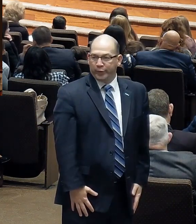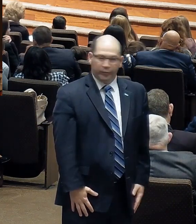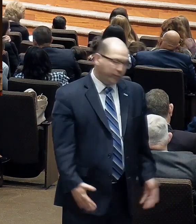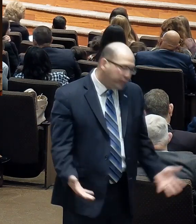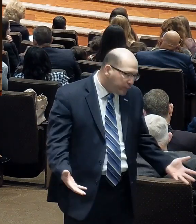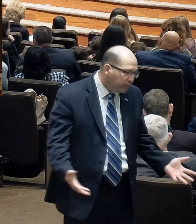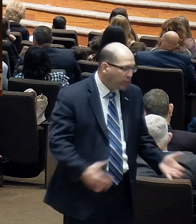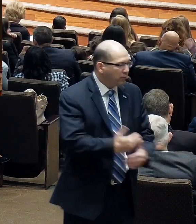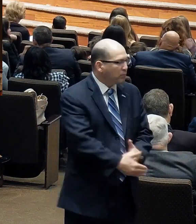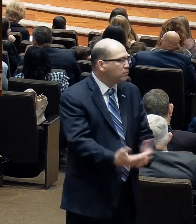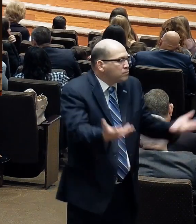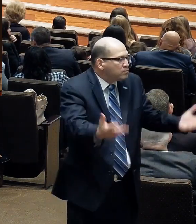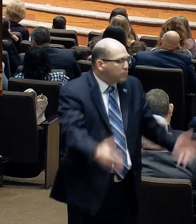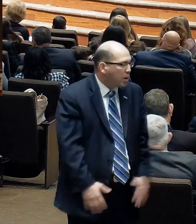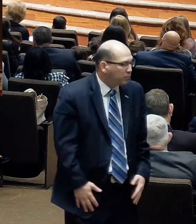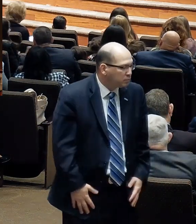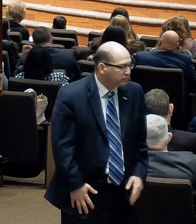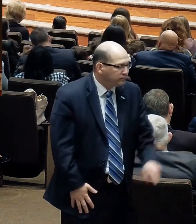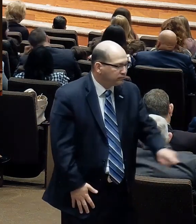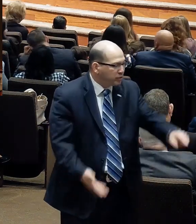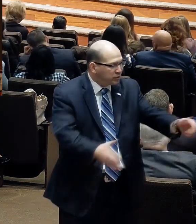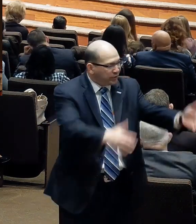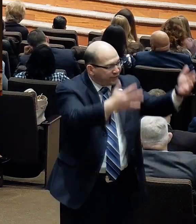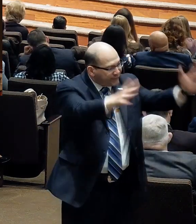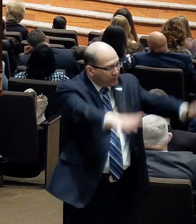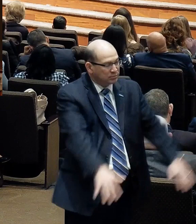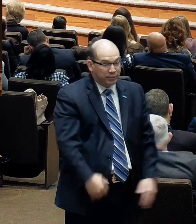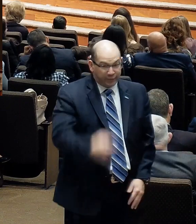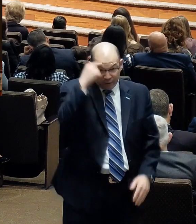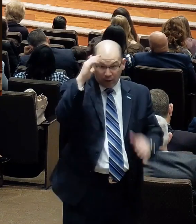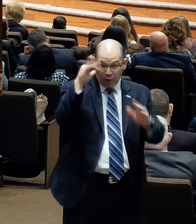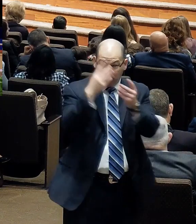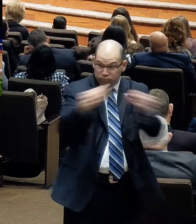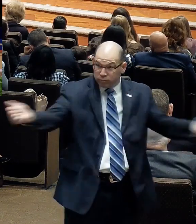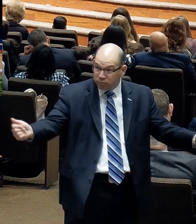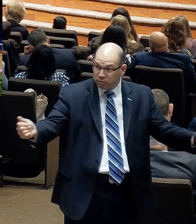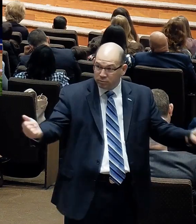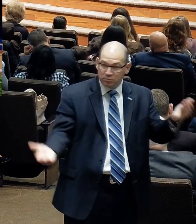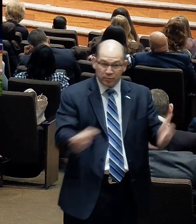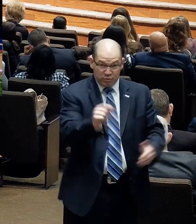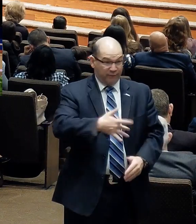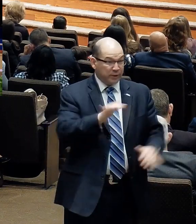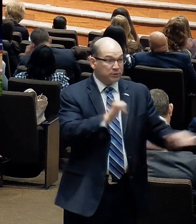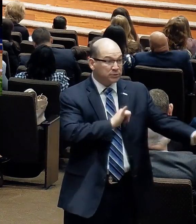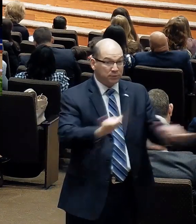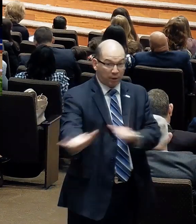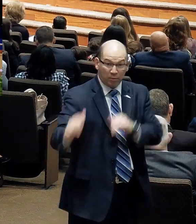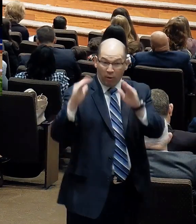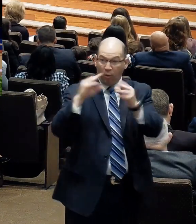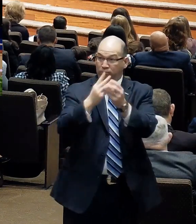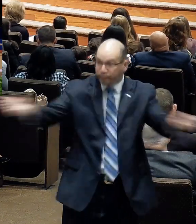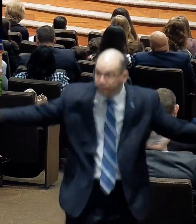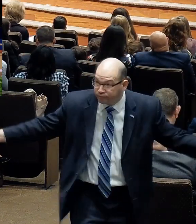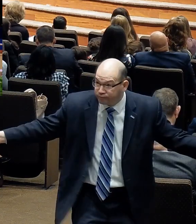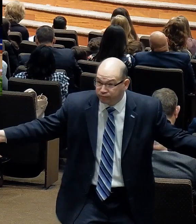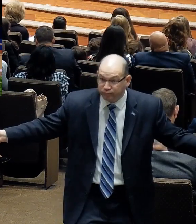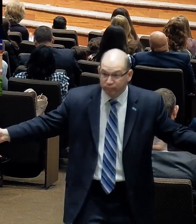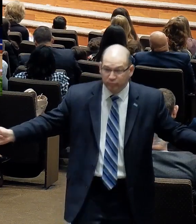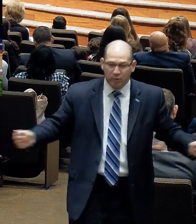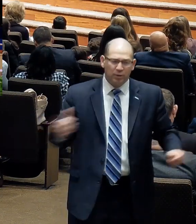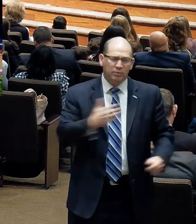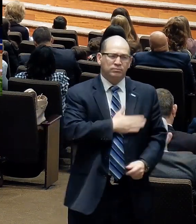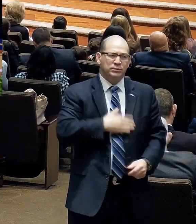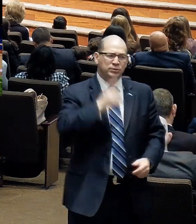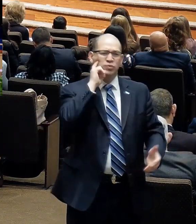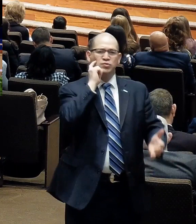at the time we thought he would. And now there's no hope. And maybe some of you feel that way in your life or ministry right now. And I want you to see. So the